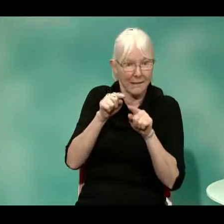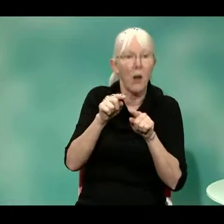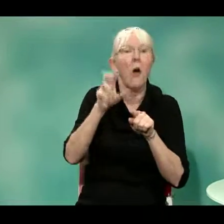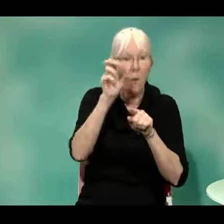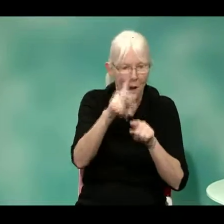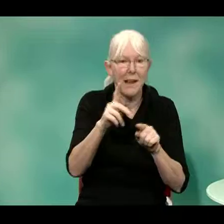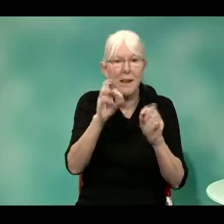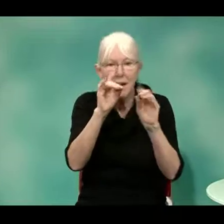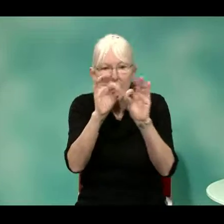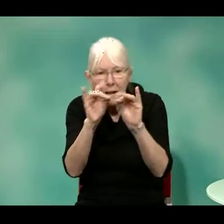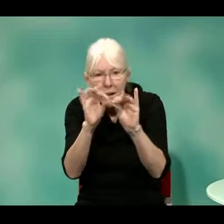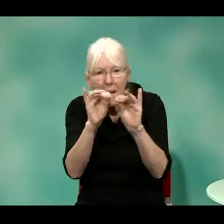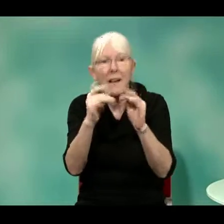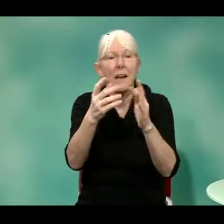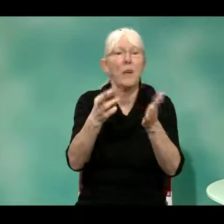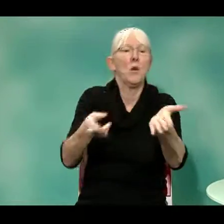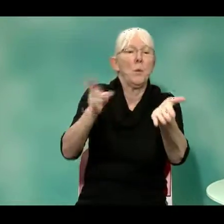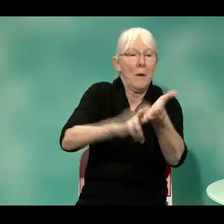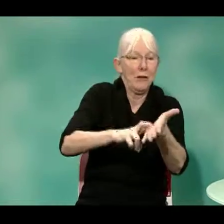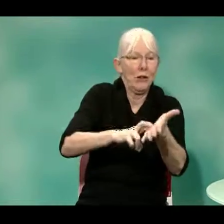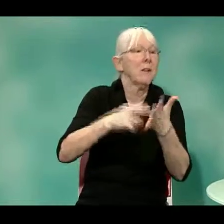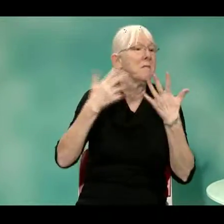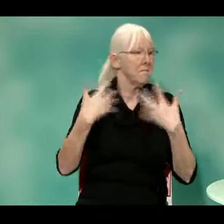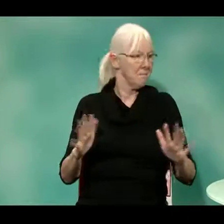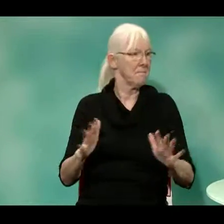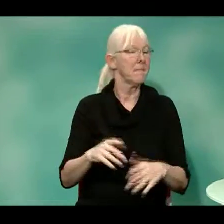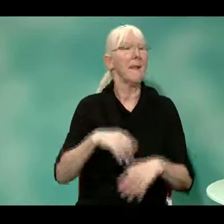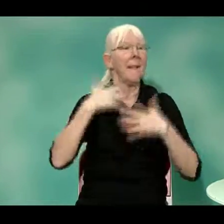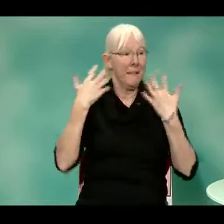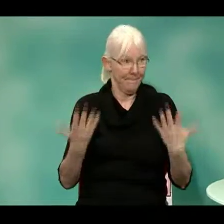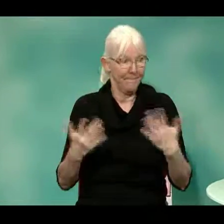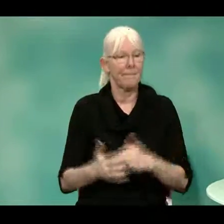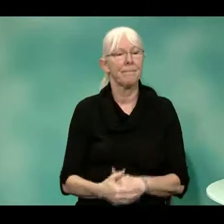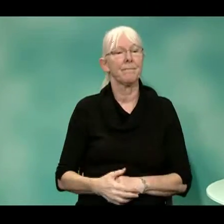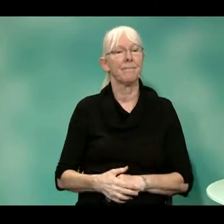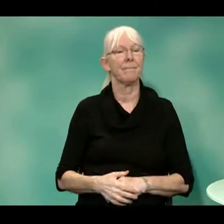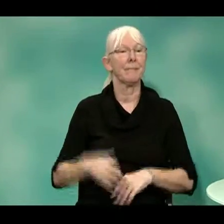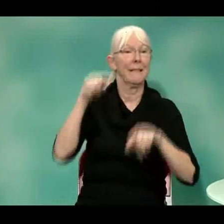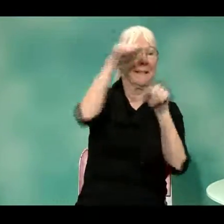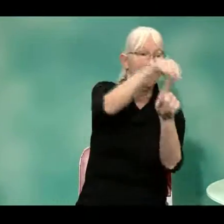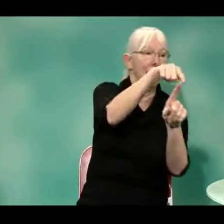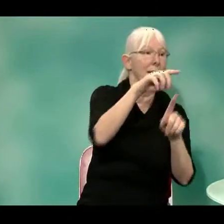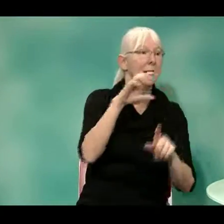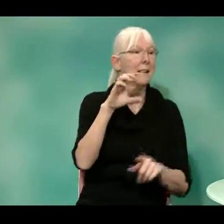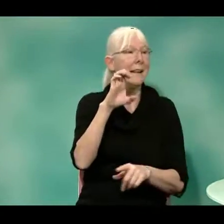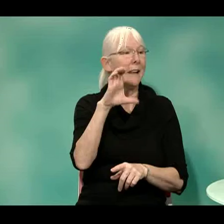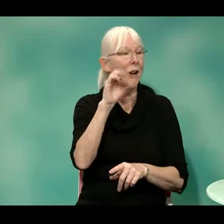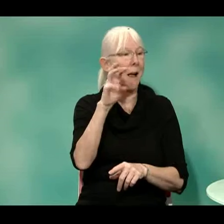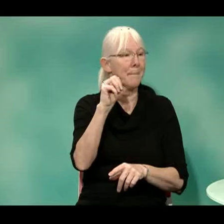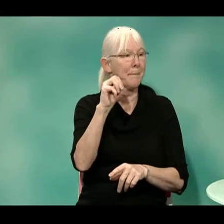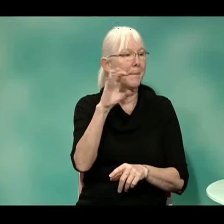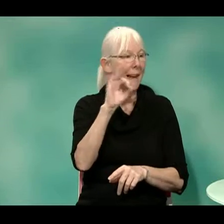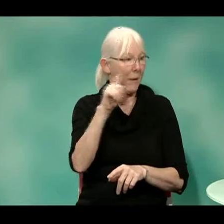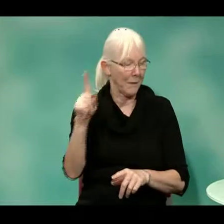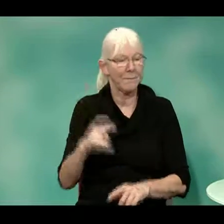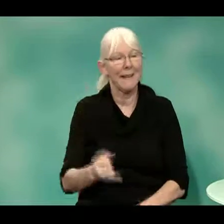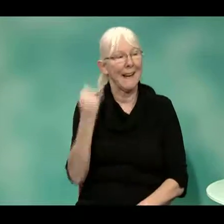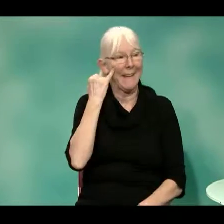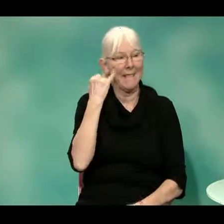And you talk with them about registering for T911. And once that's done, the